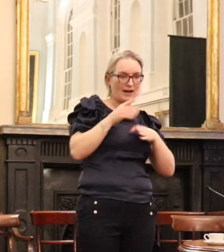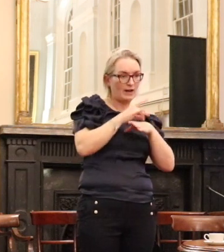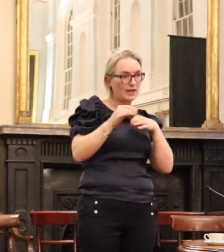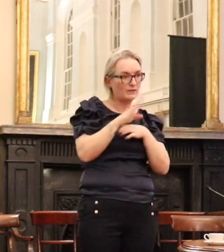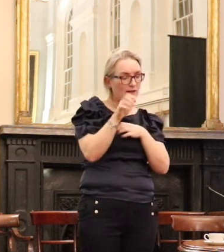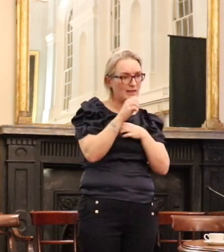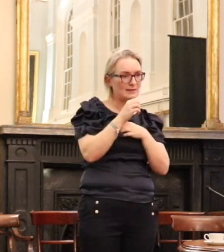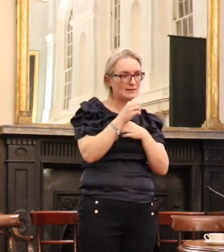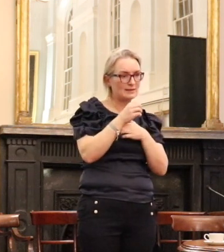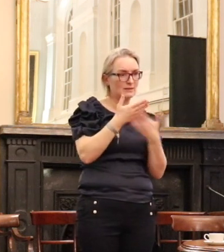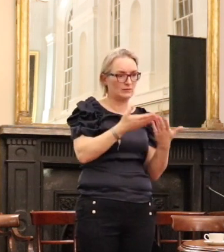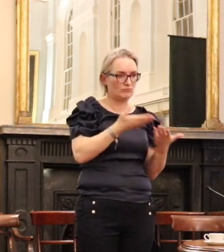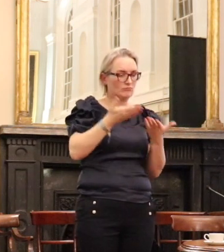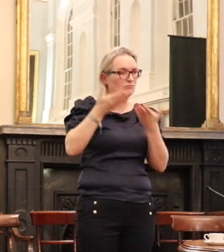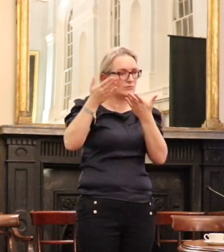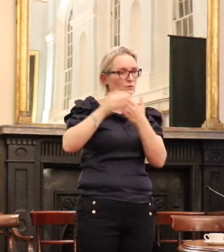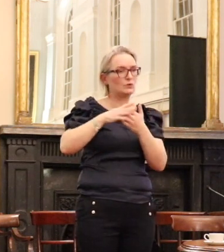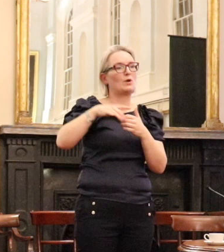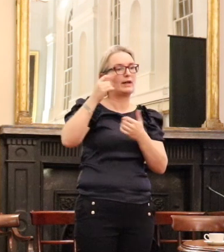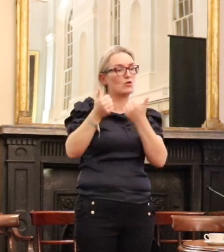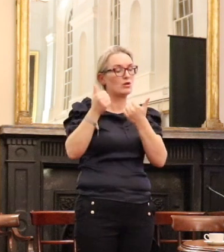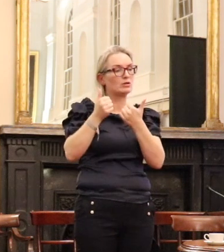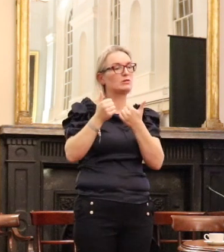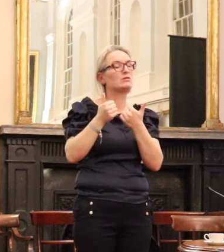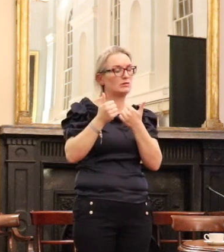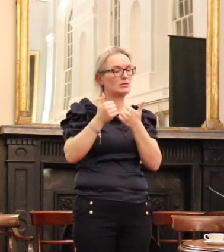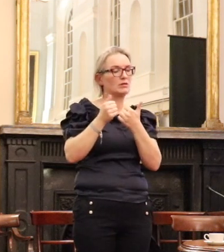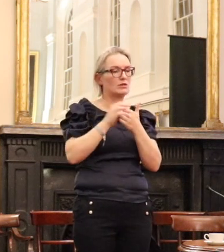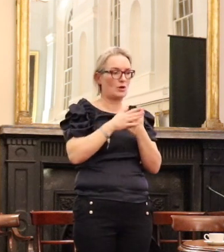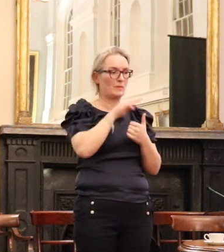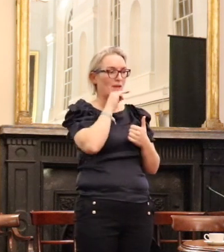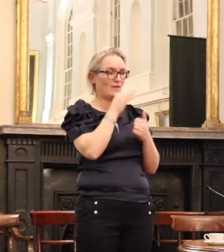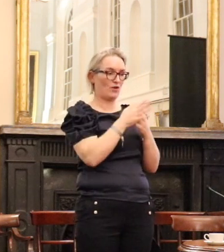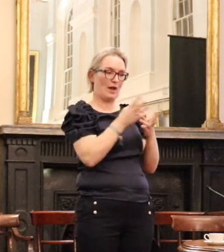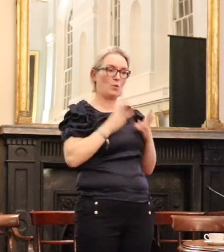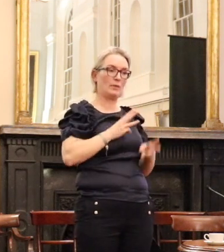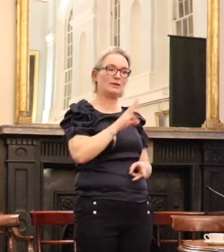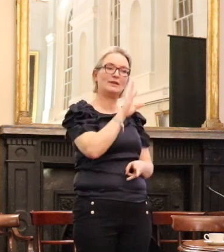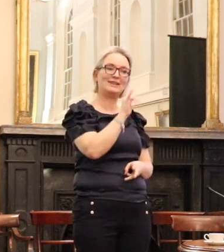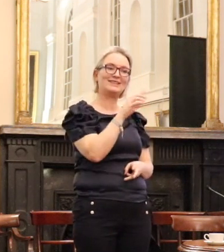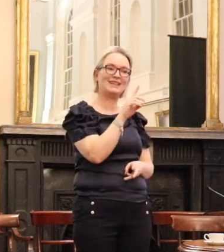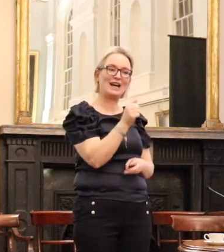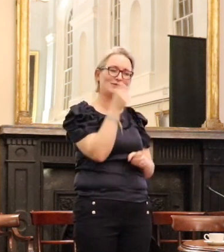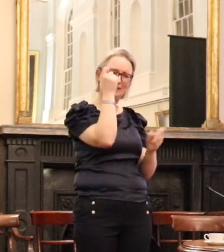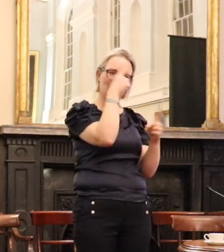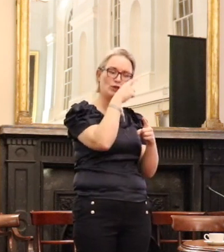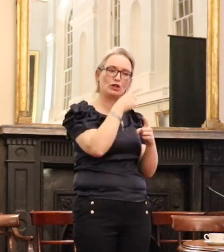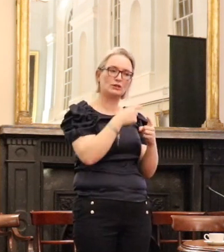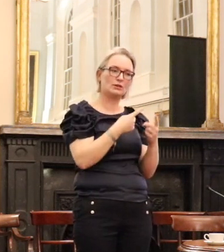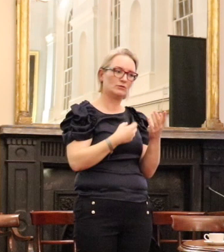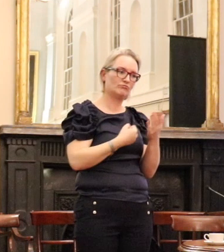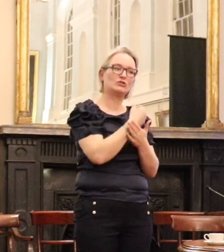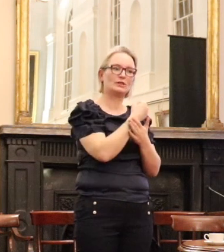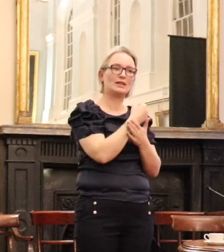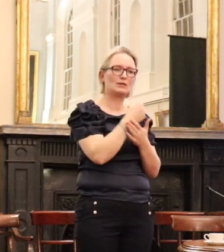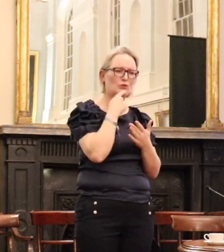deliver what was for Lydia an incredibly difficult victory because she